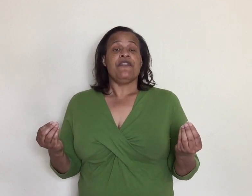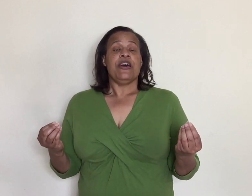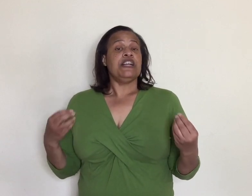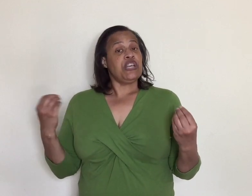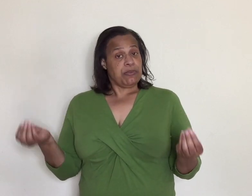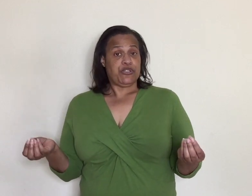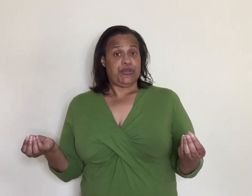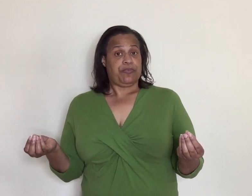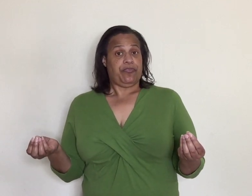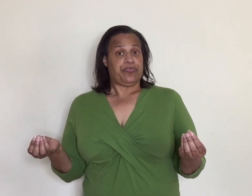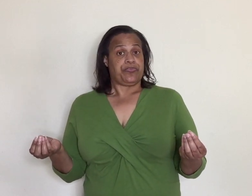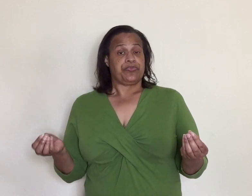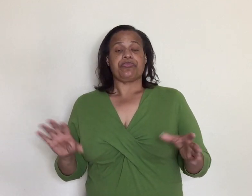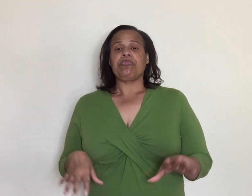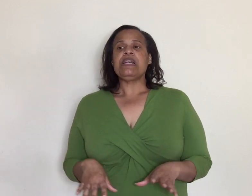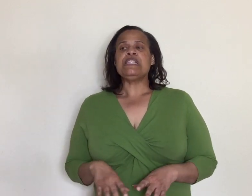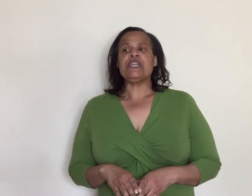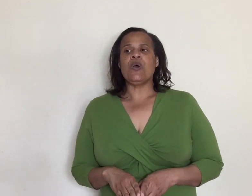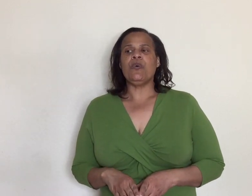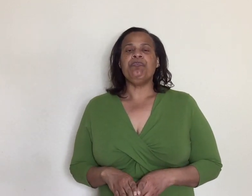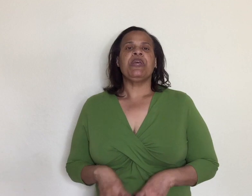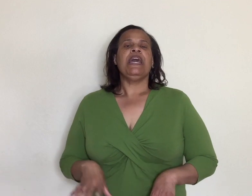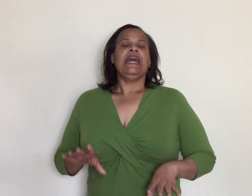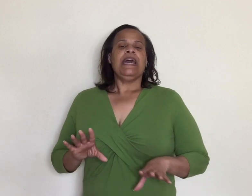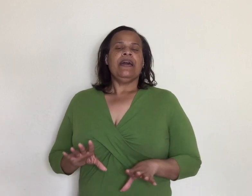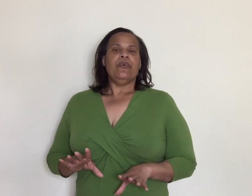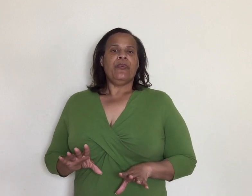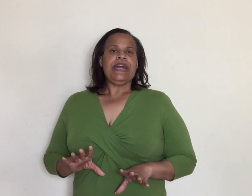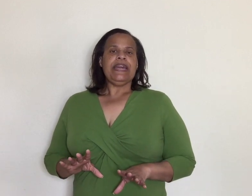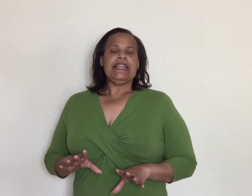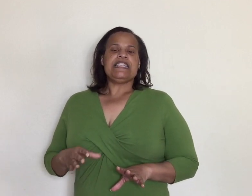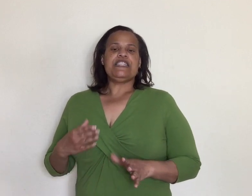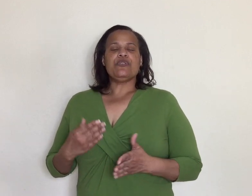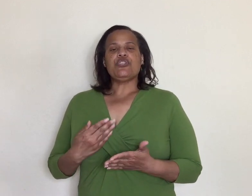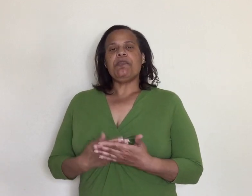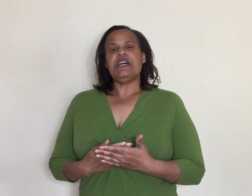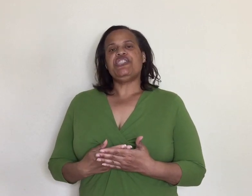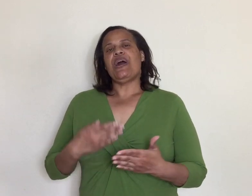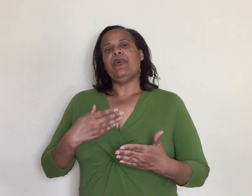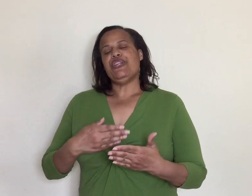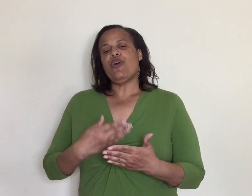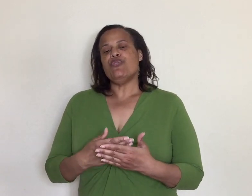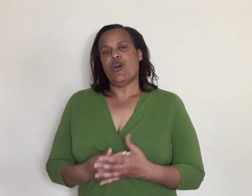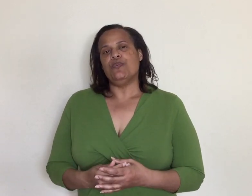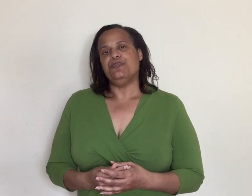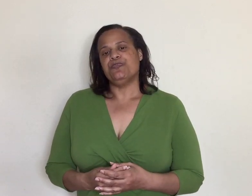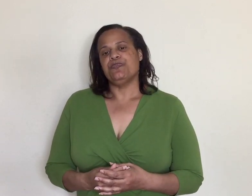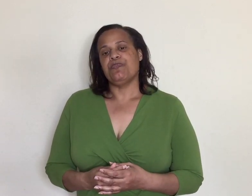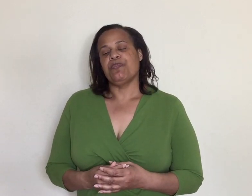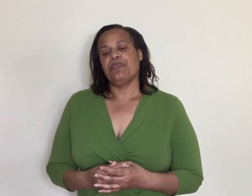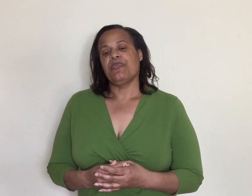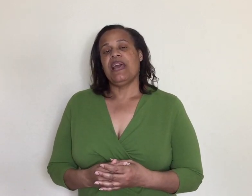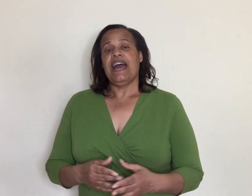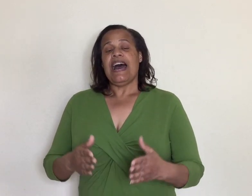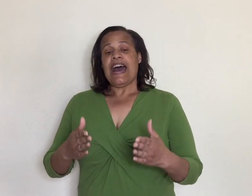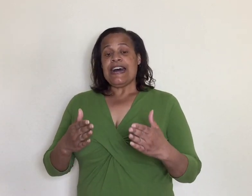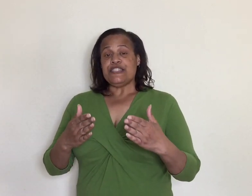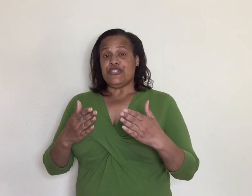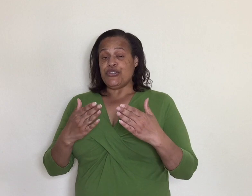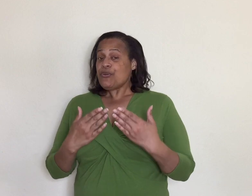a temperature so we instill so much that we don't know I do